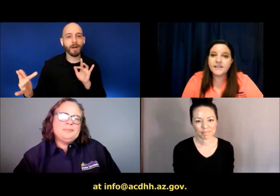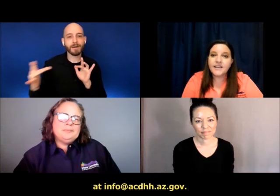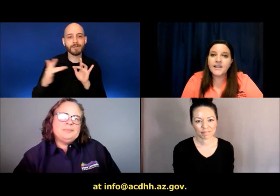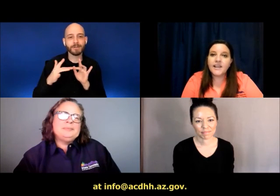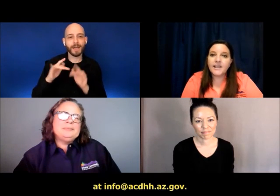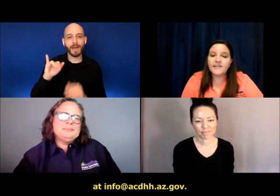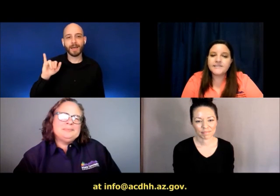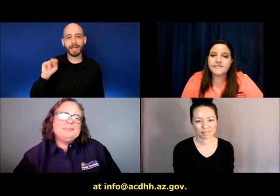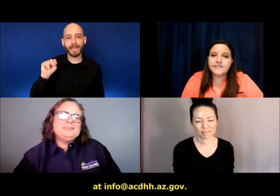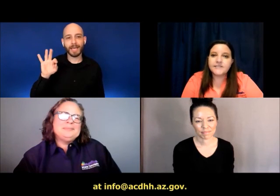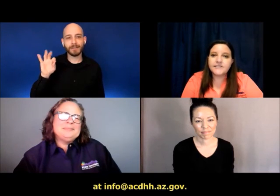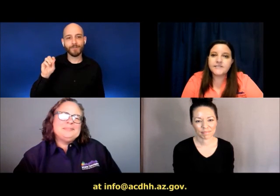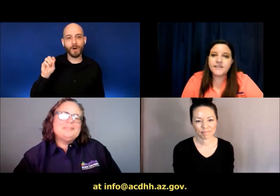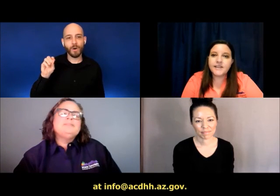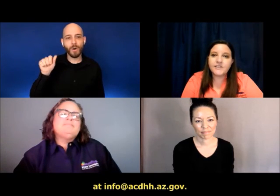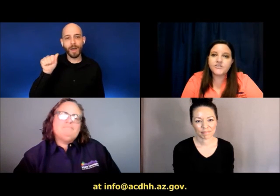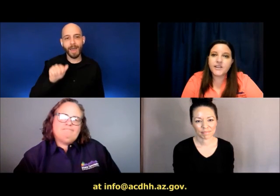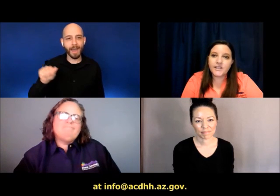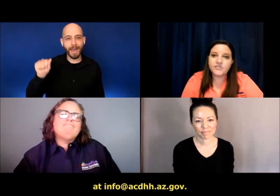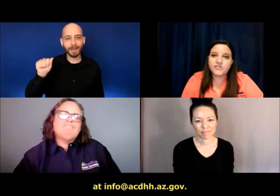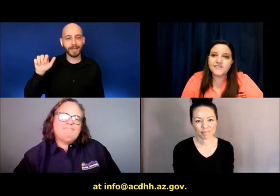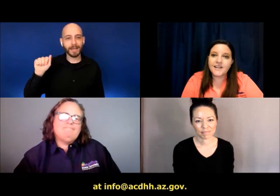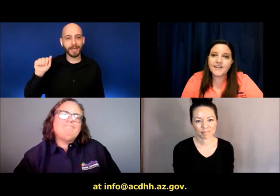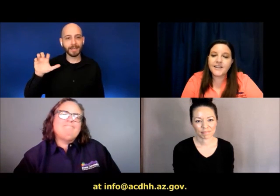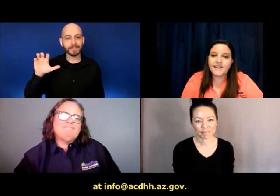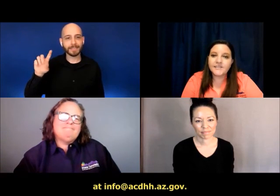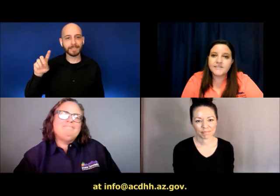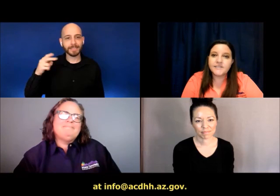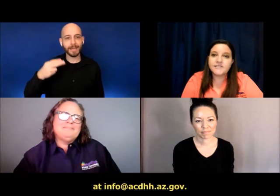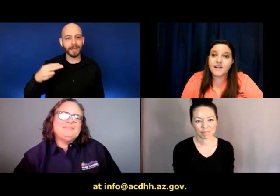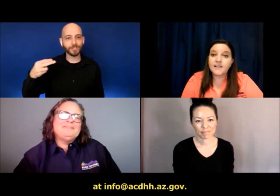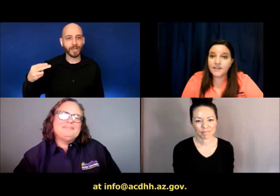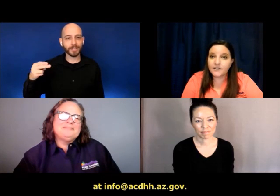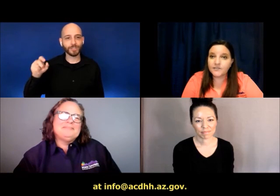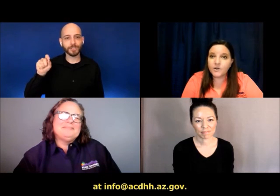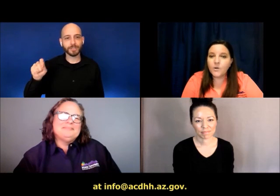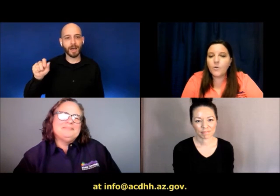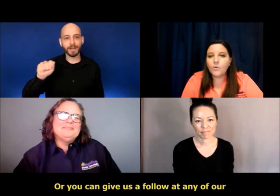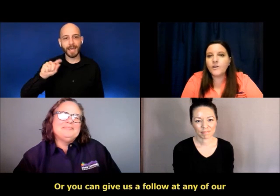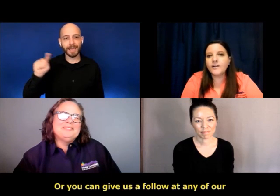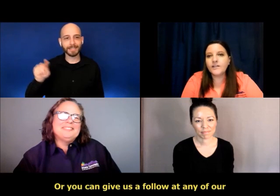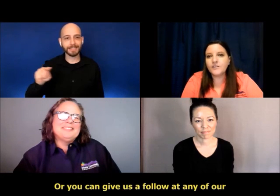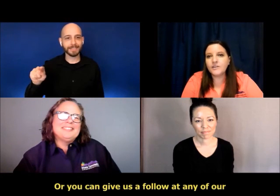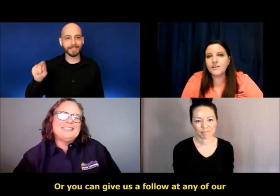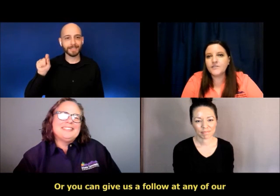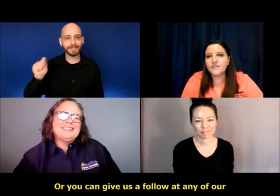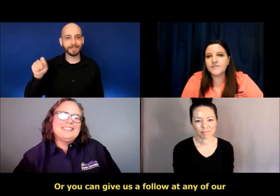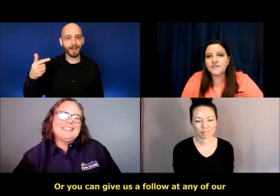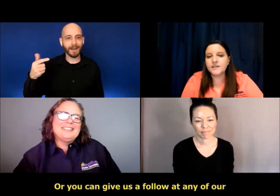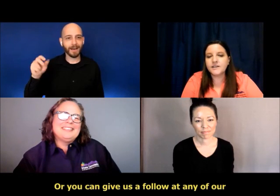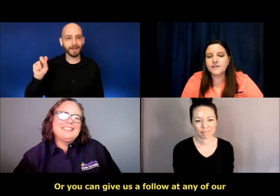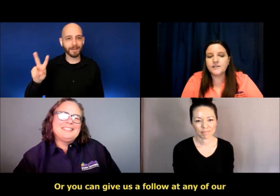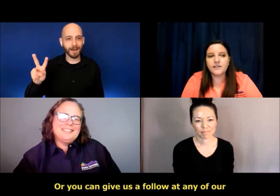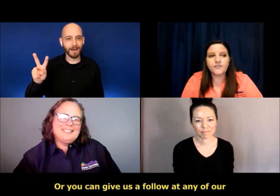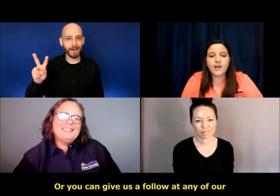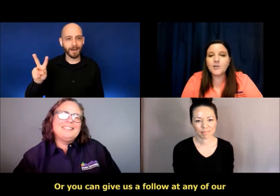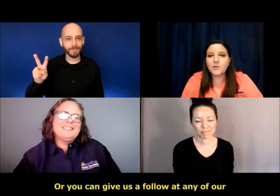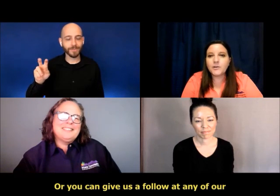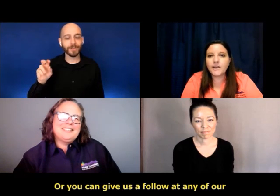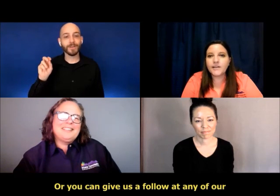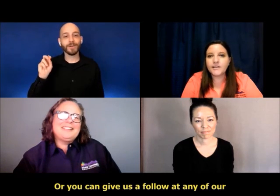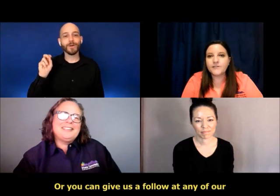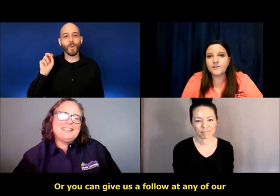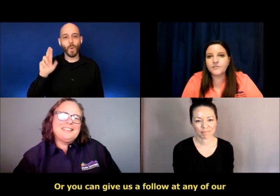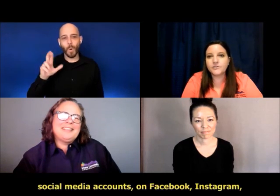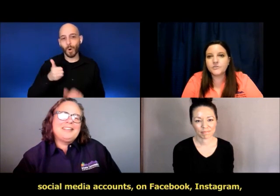at acdhh.az.gov. Or you can give us, uh, a